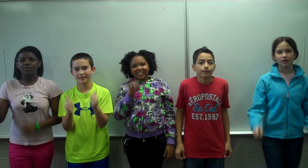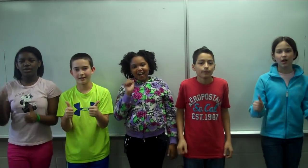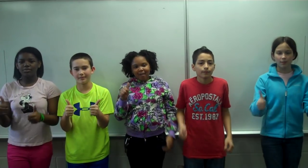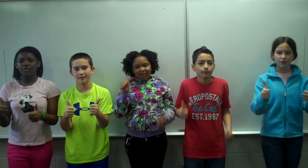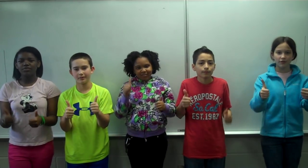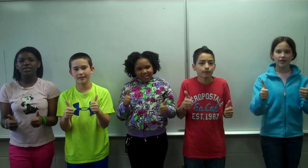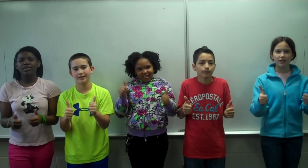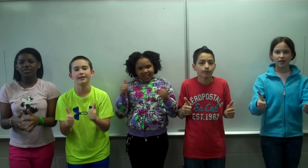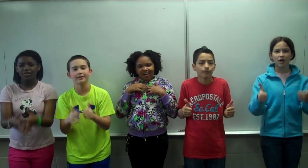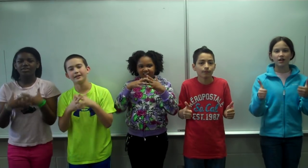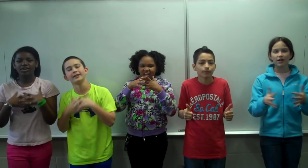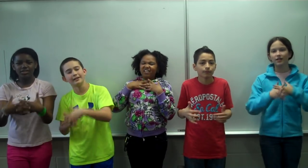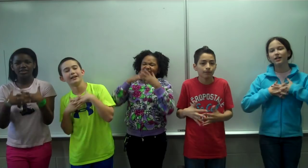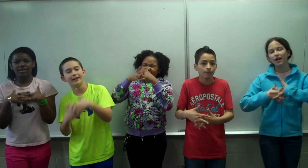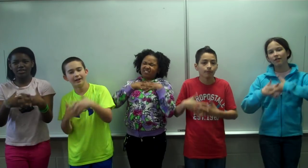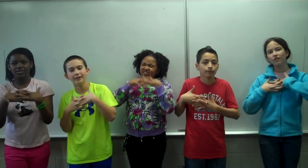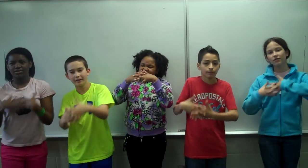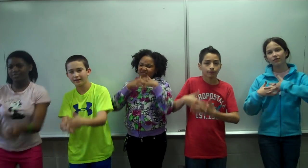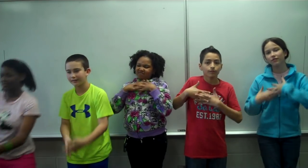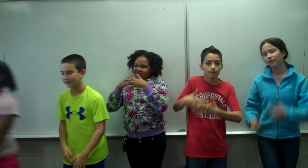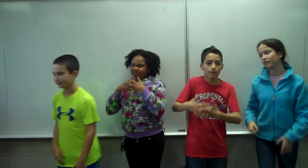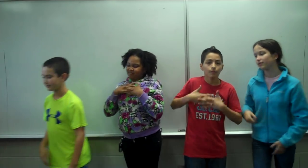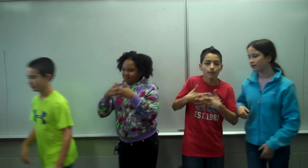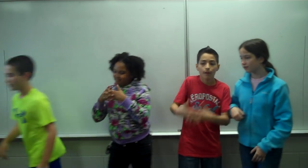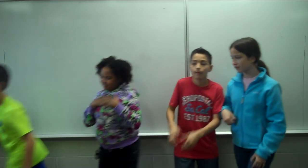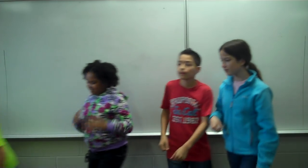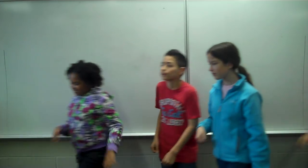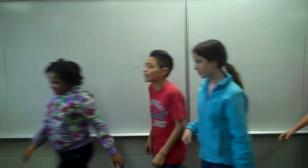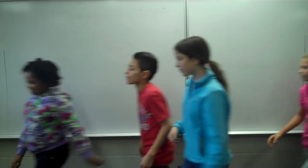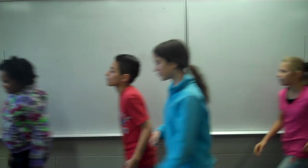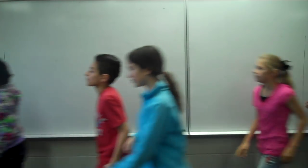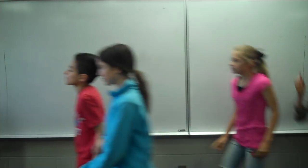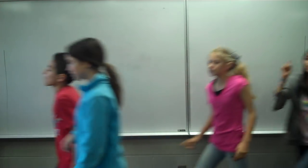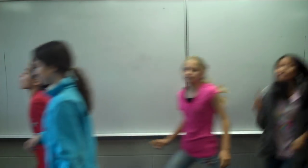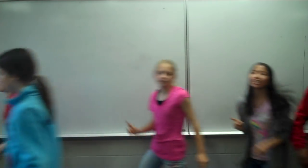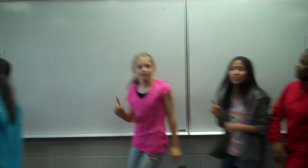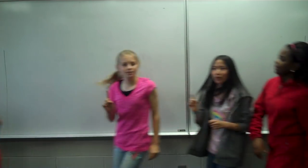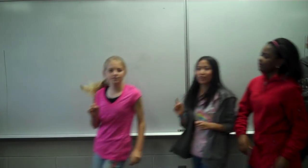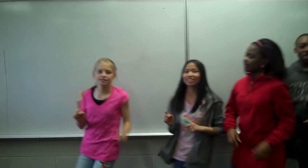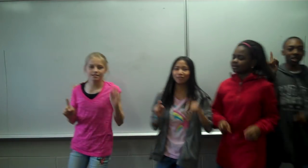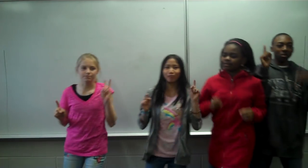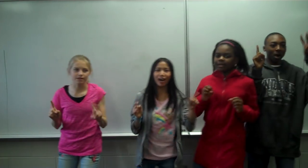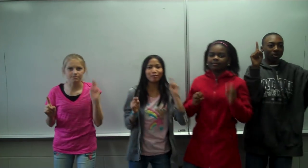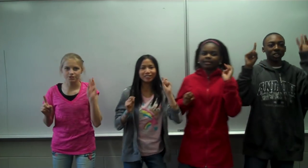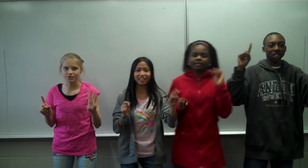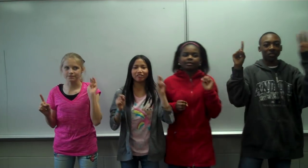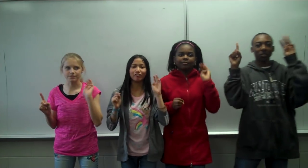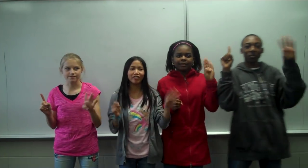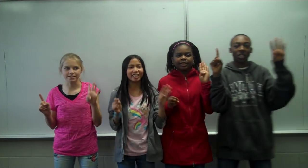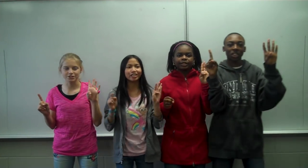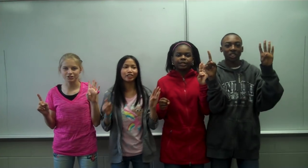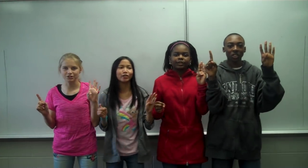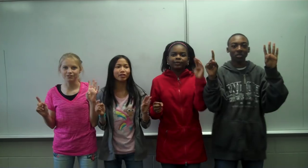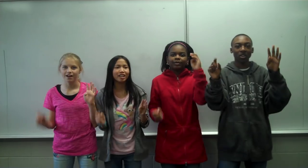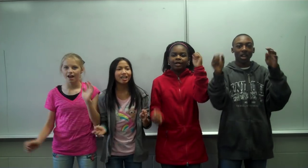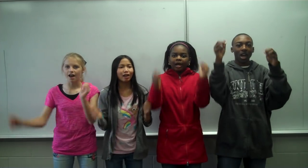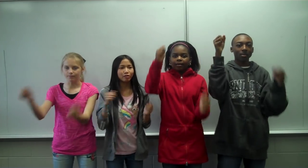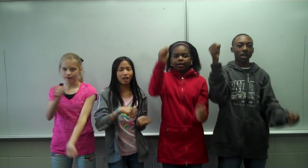good karma reincarnated health First was Hinduism, Brahma, Shiva, Vishnu I'm